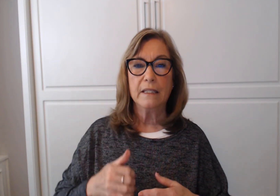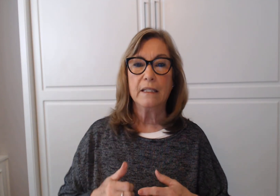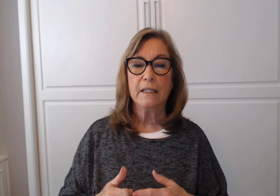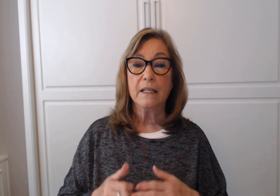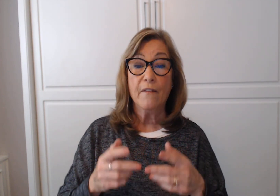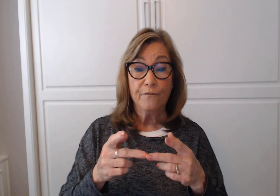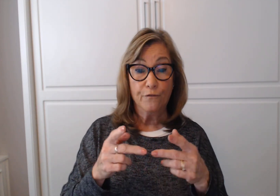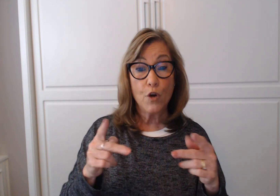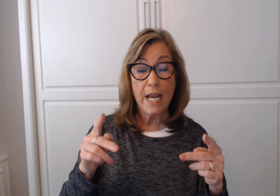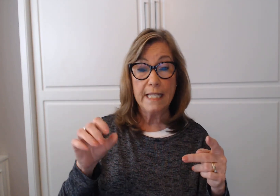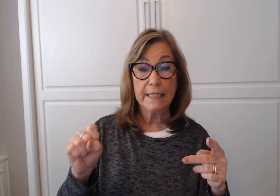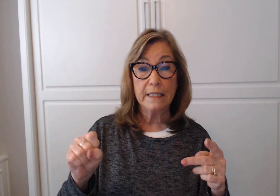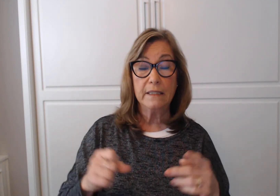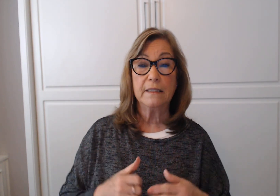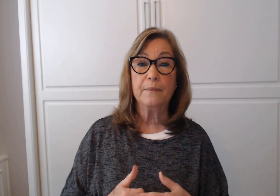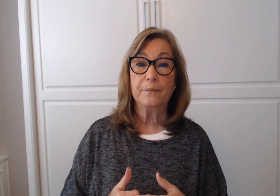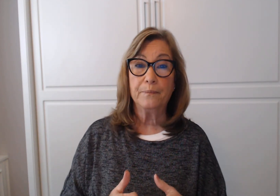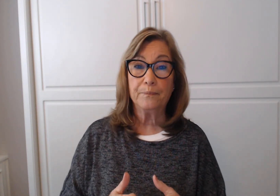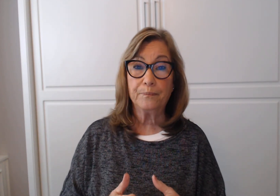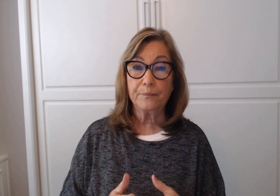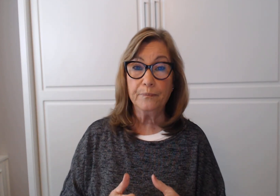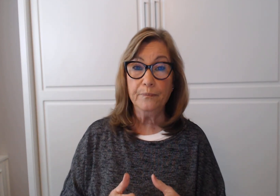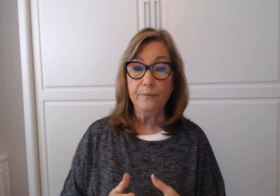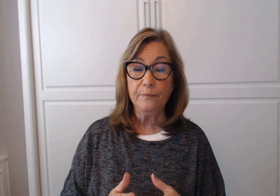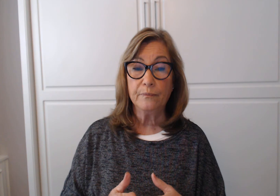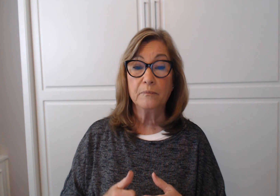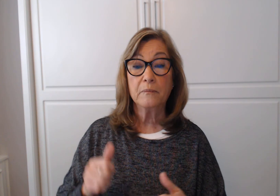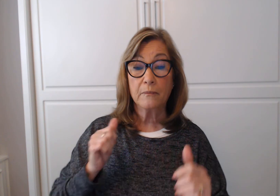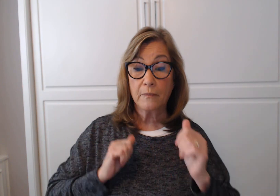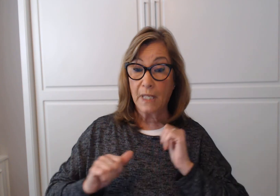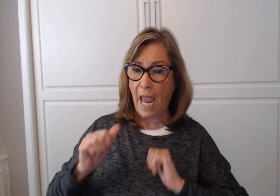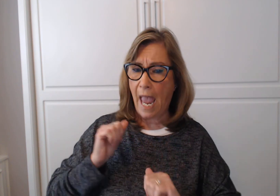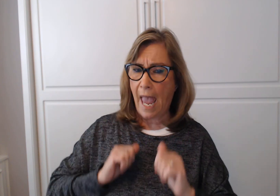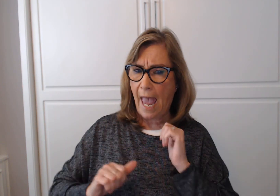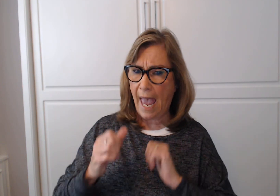Phrases. Acting. Suspiciously.